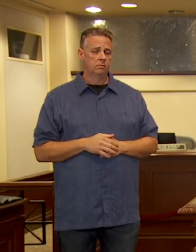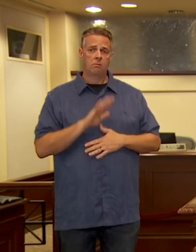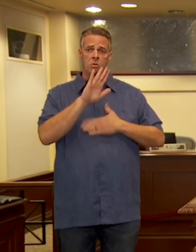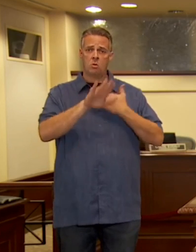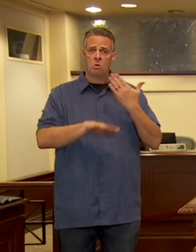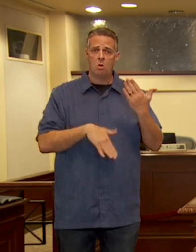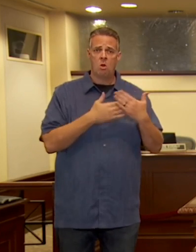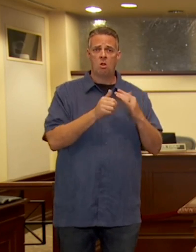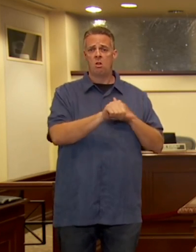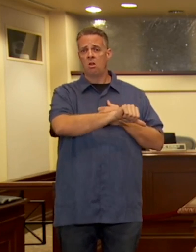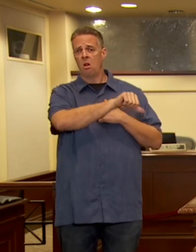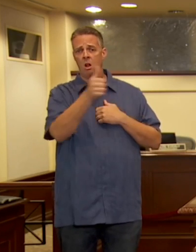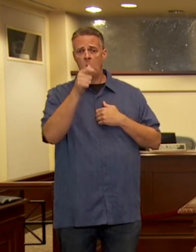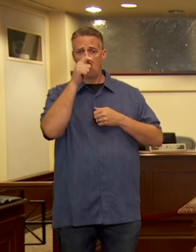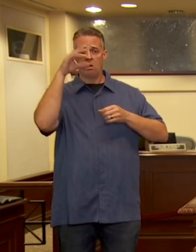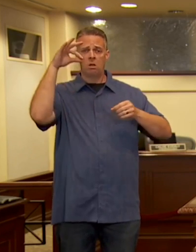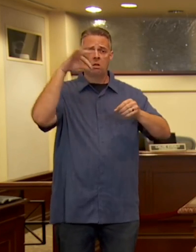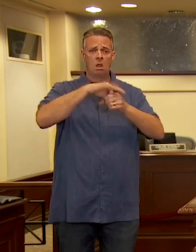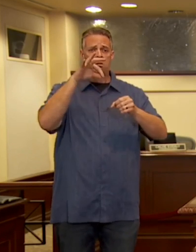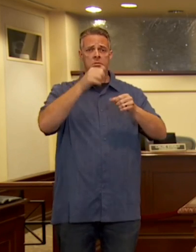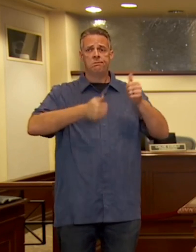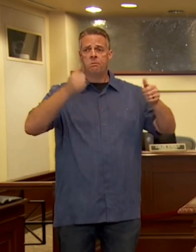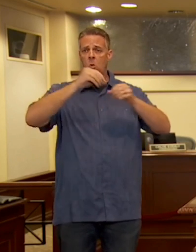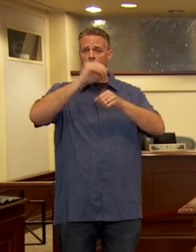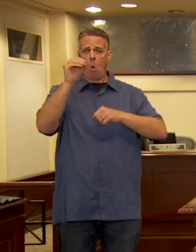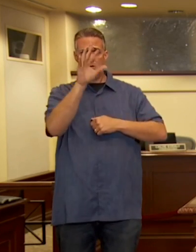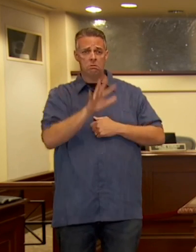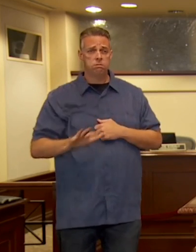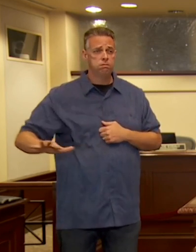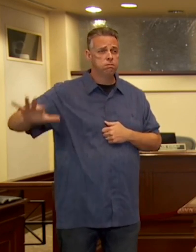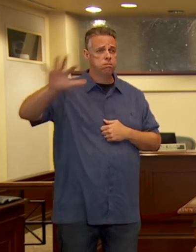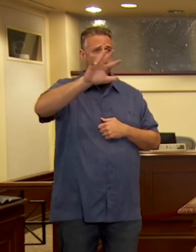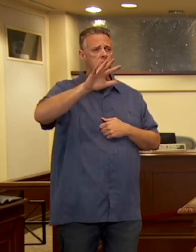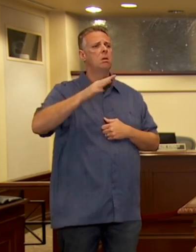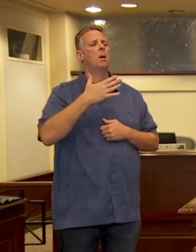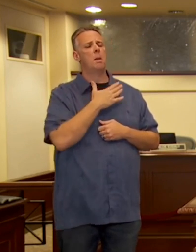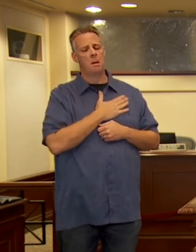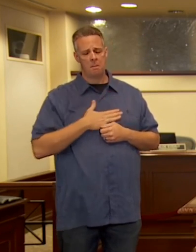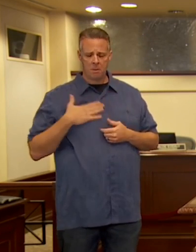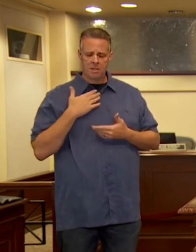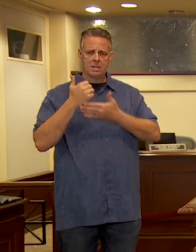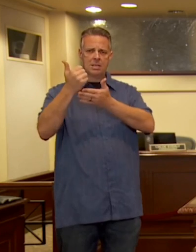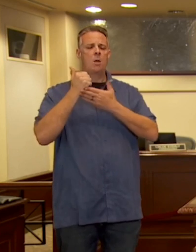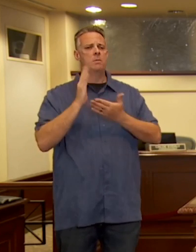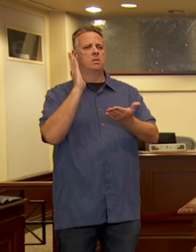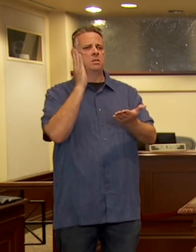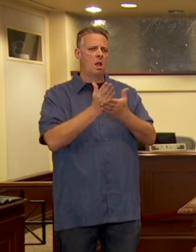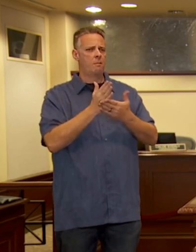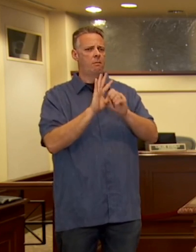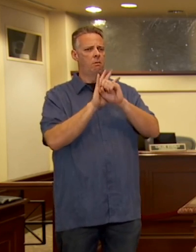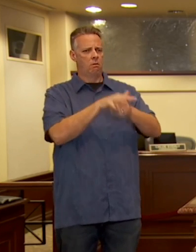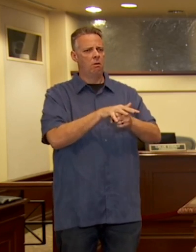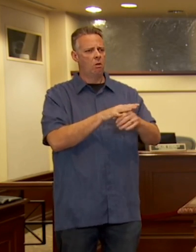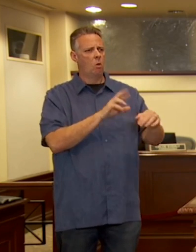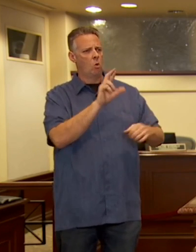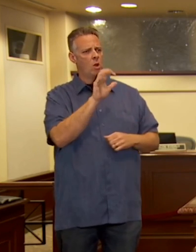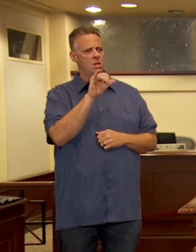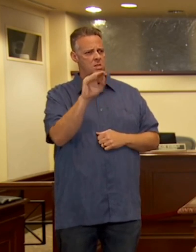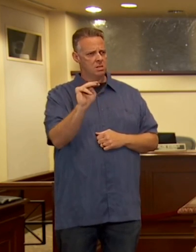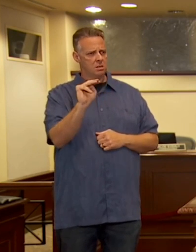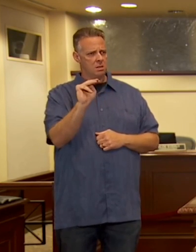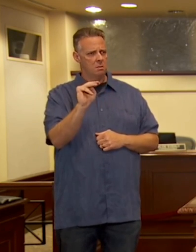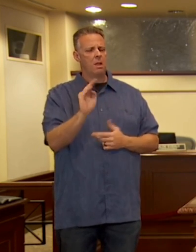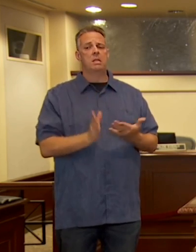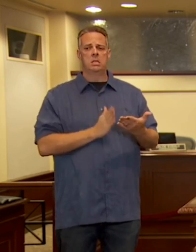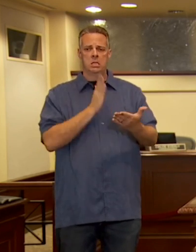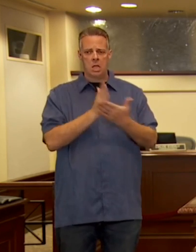other elected official in Oregon to join me, not only in defeating racism, but also in helping me to stop